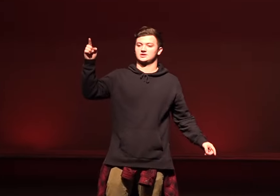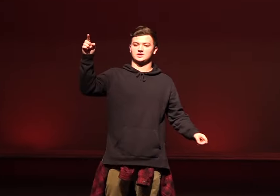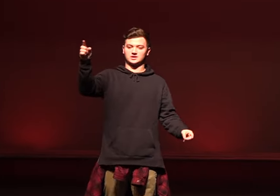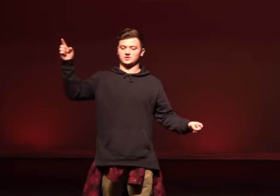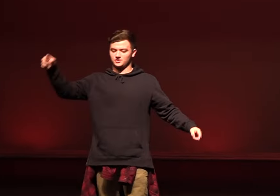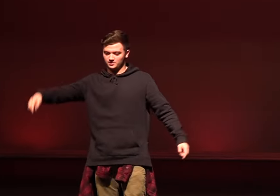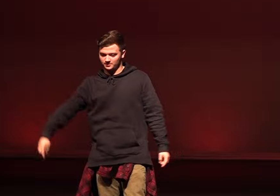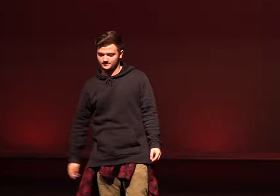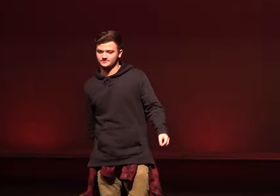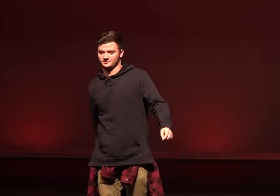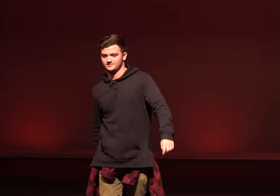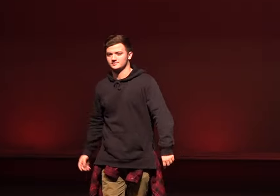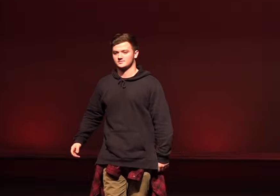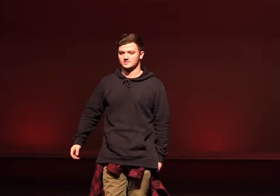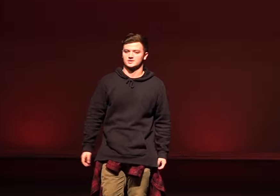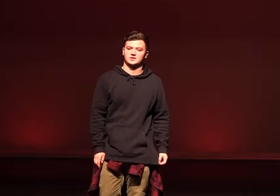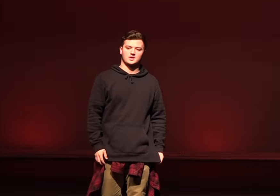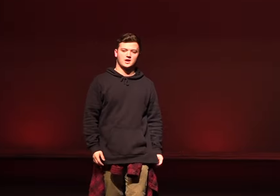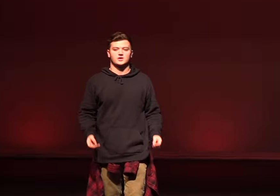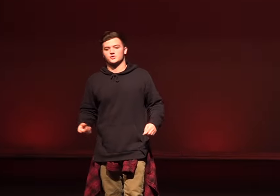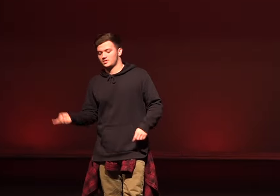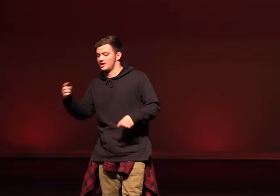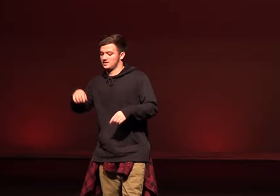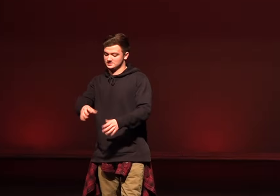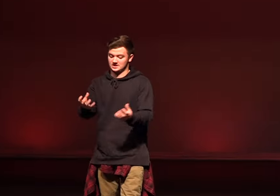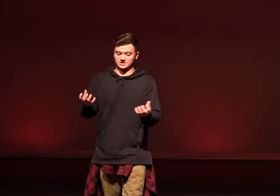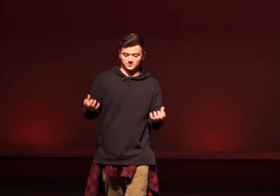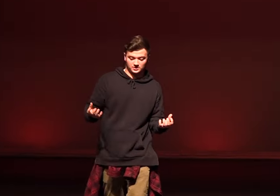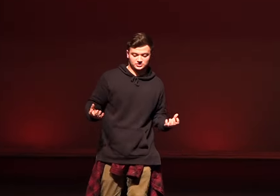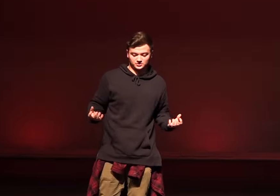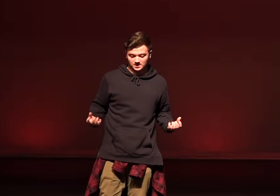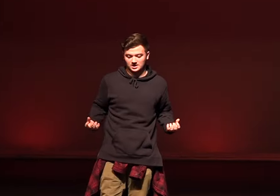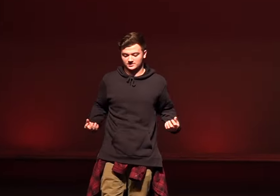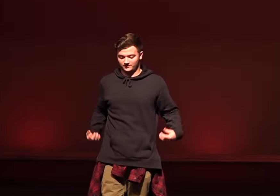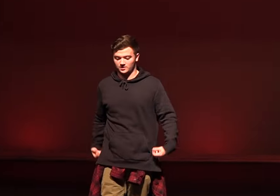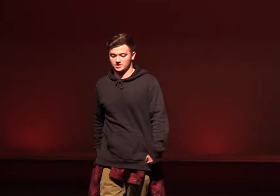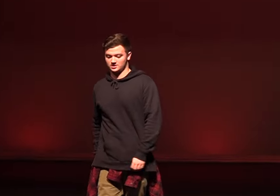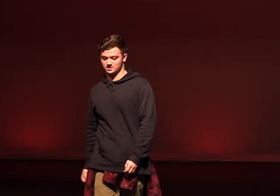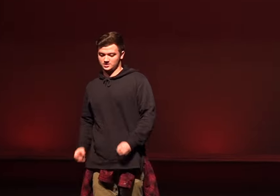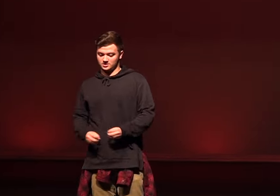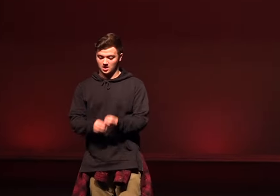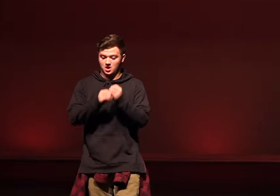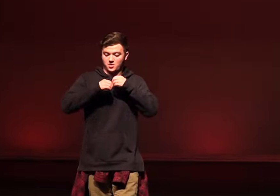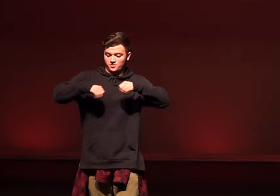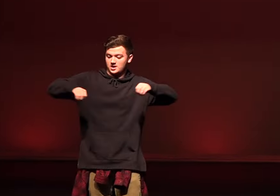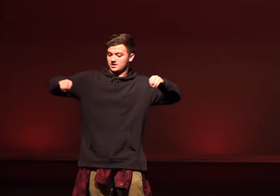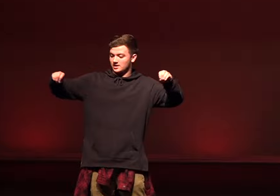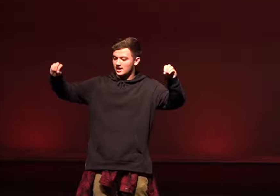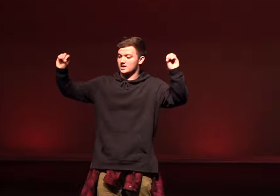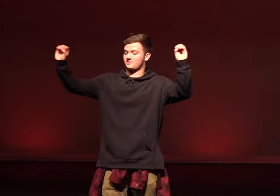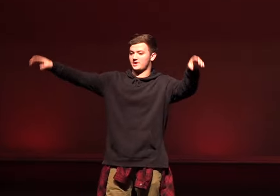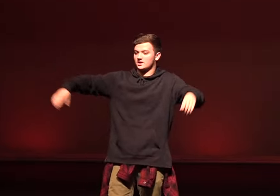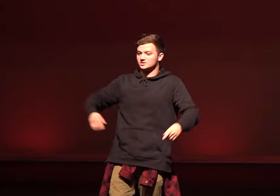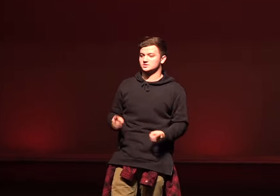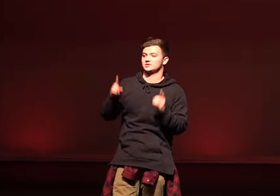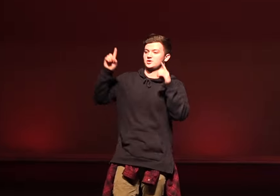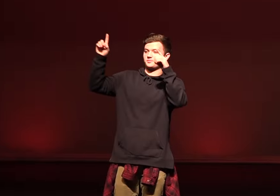city, you You got exactly what you asked for Running out of places ain't no